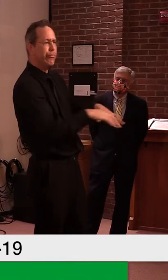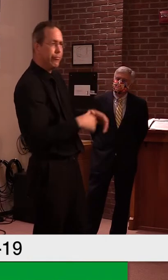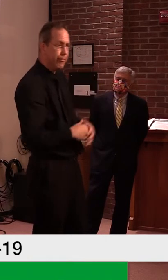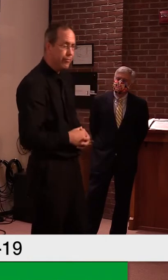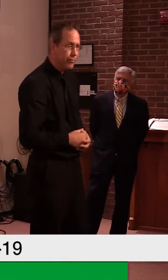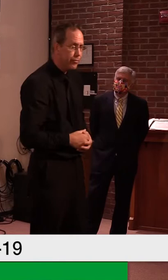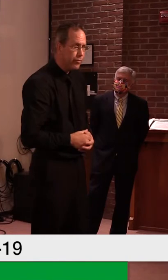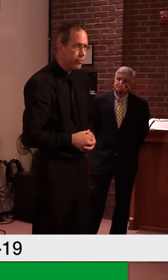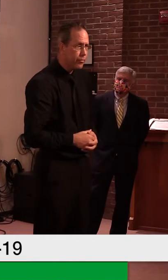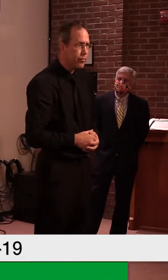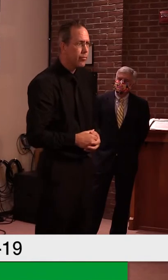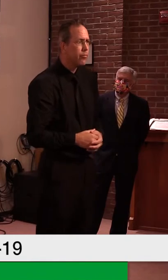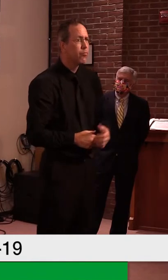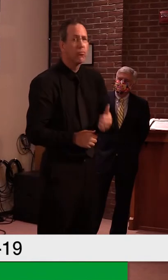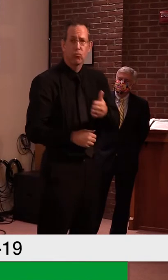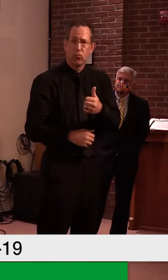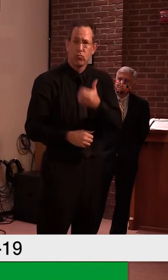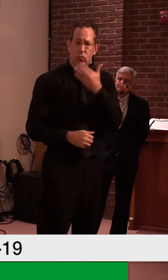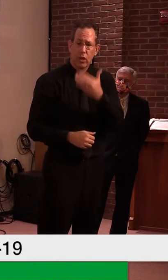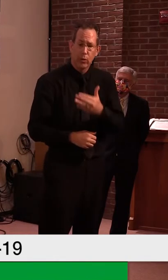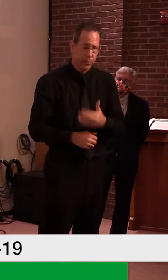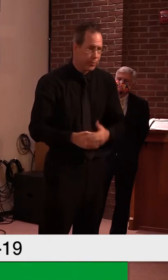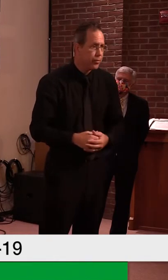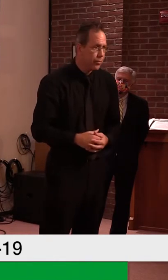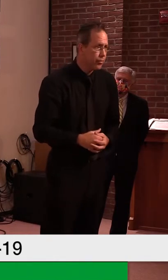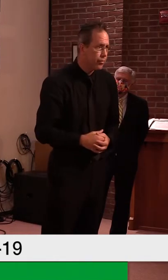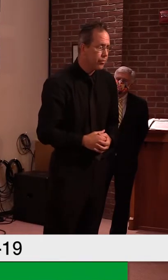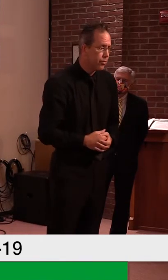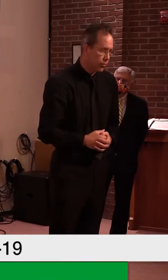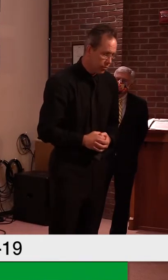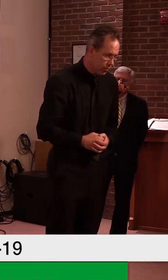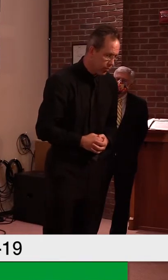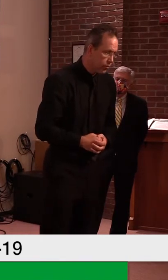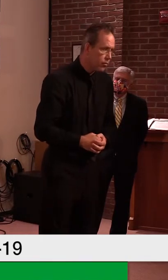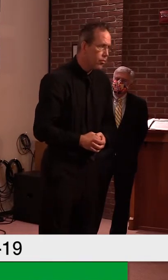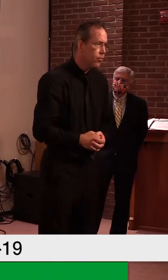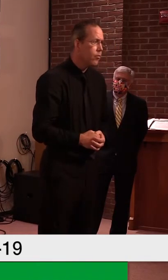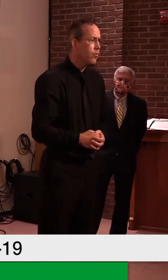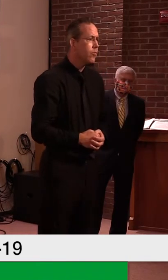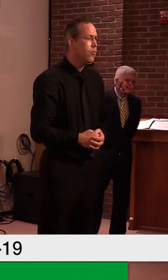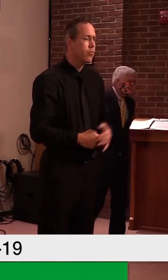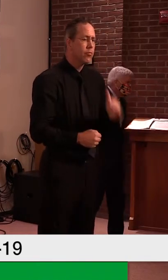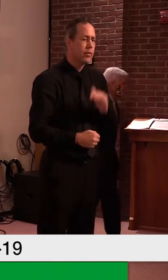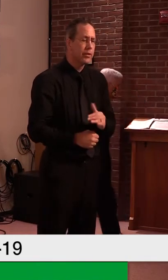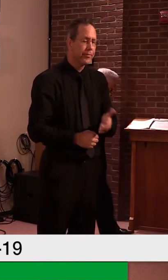Great. Thank you both for everyone. Thank you. Thank you, Mike. Lisa, the AP.